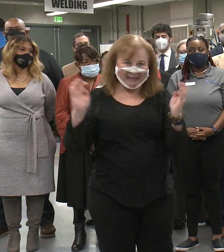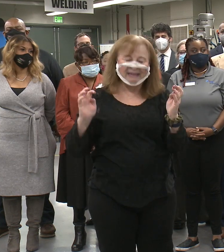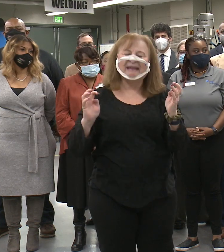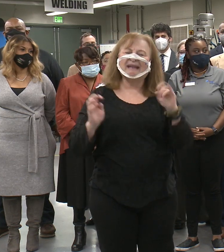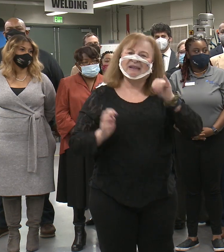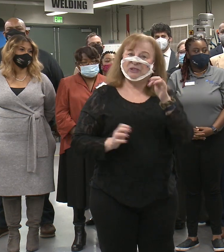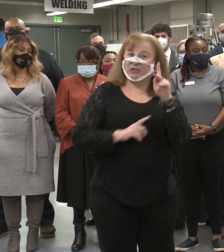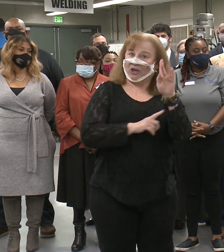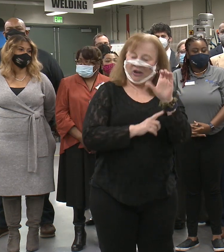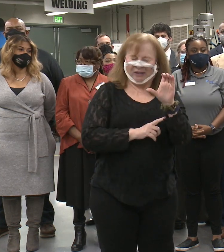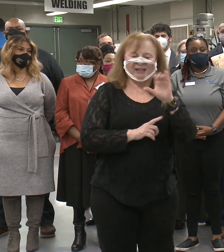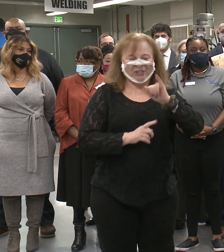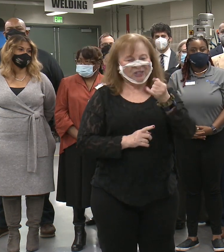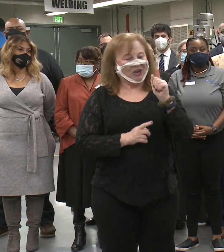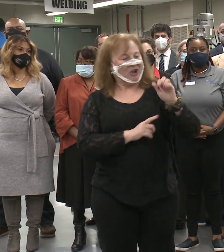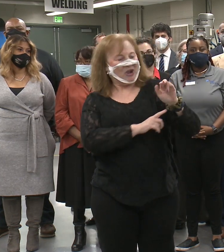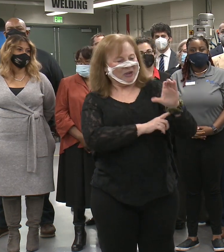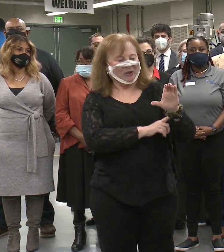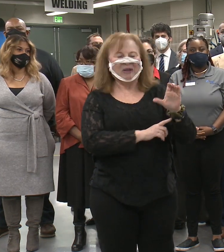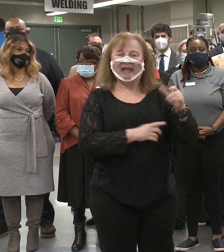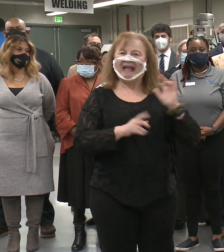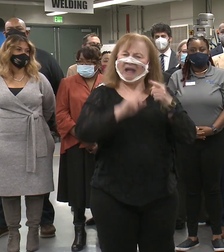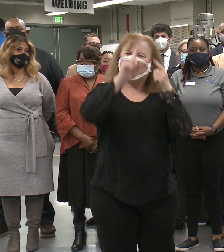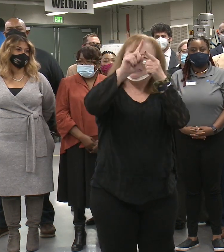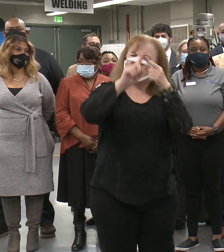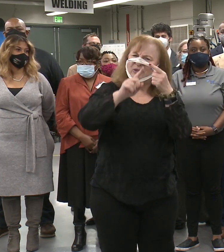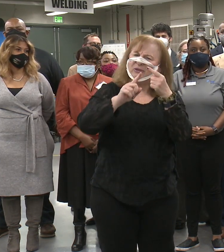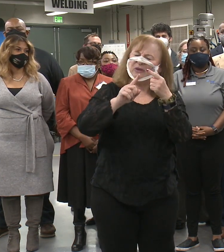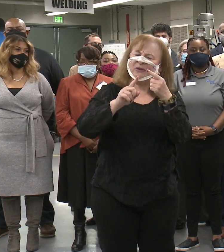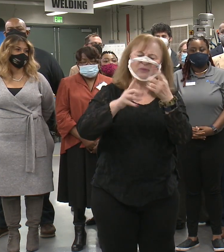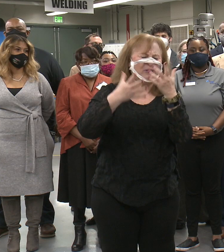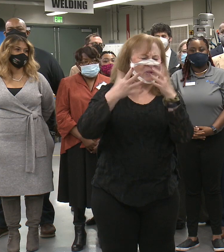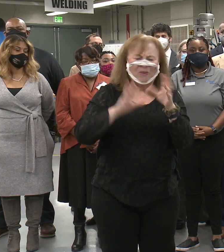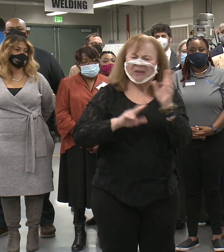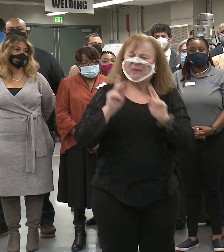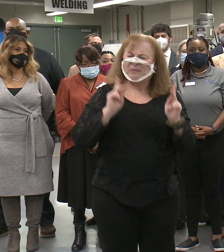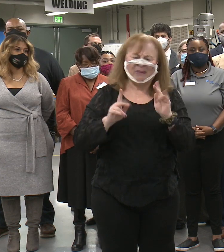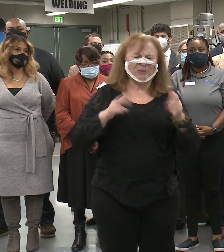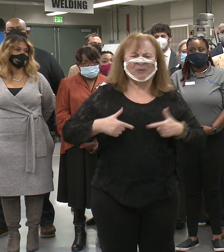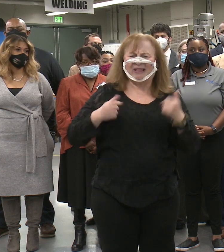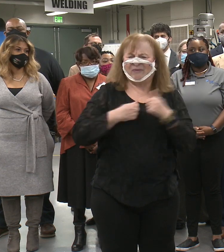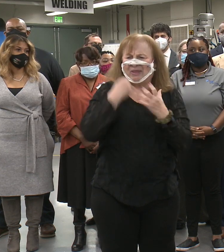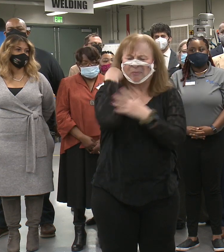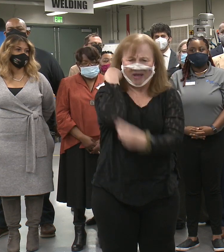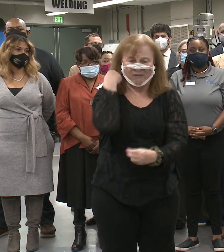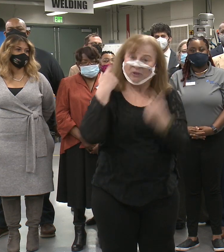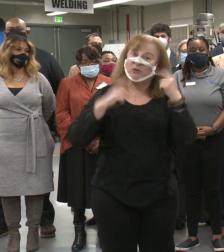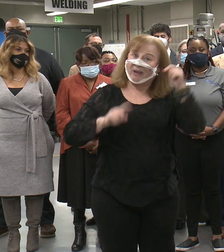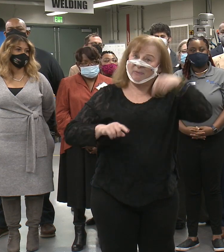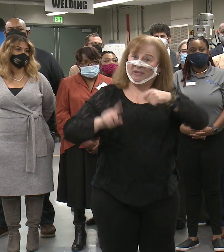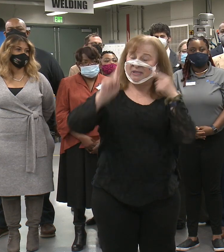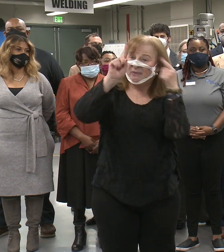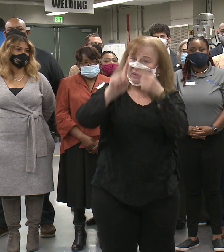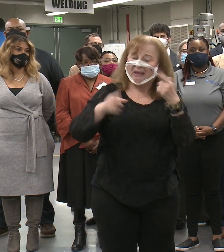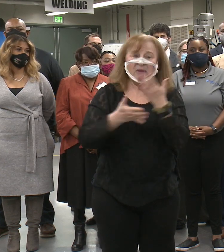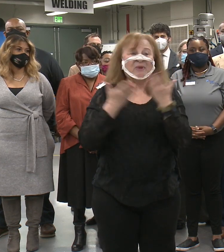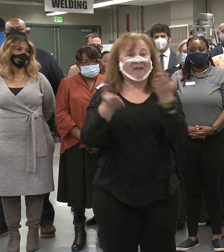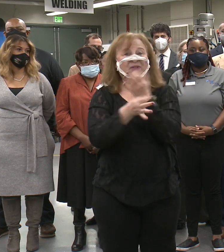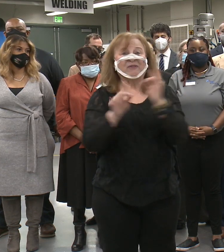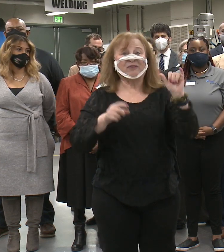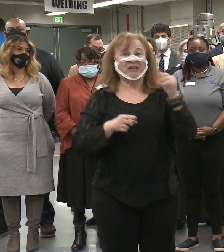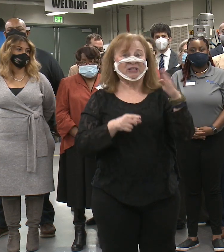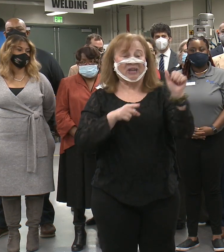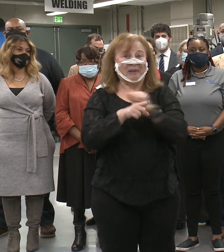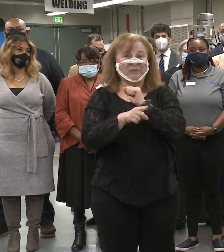At JARC, our mission is to ensure that people who work do not live in poverty. To accomplish this mission, we offer free job